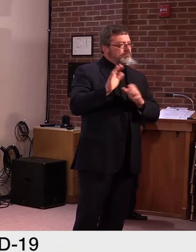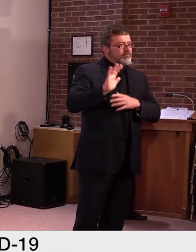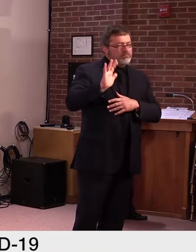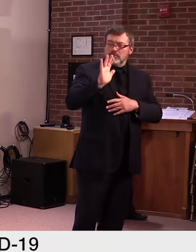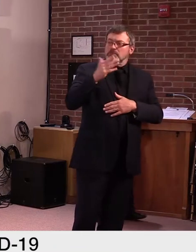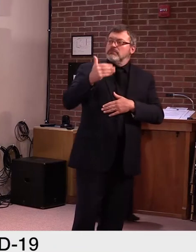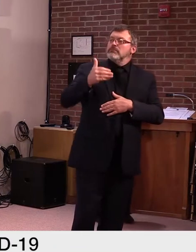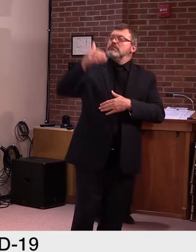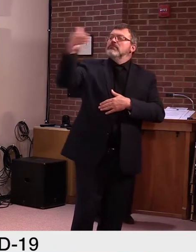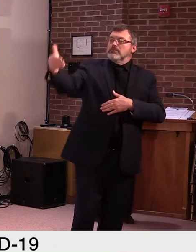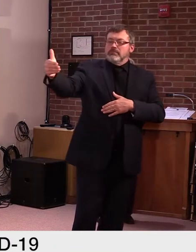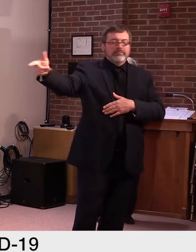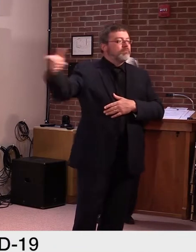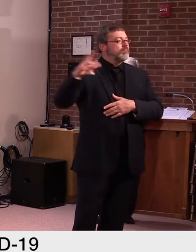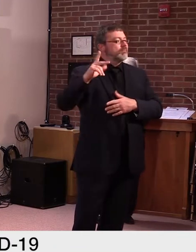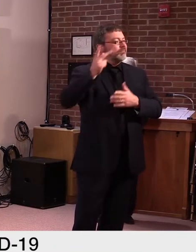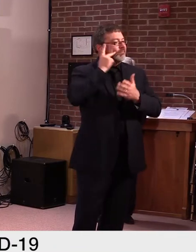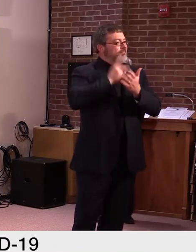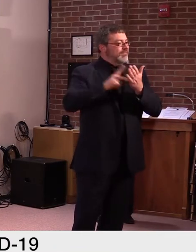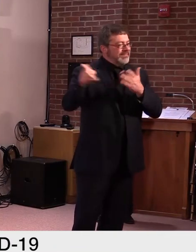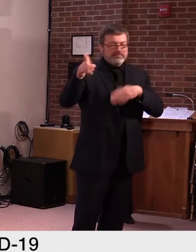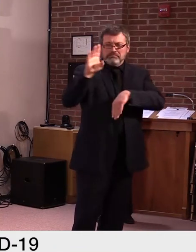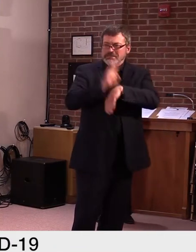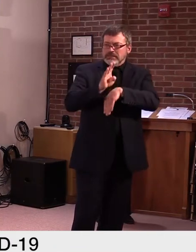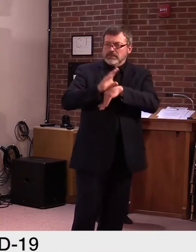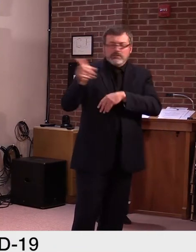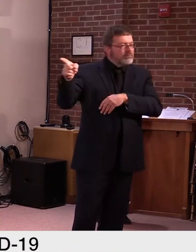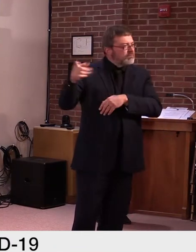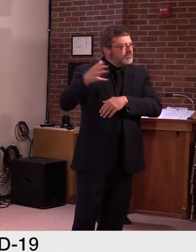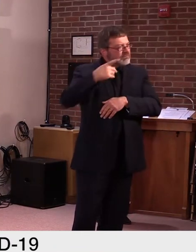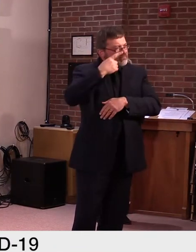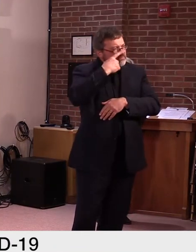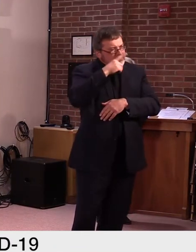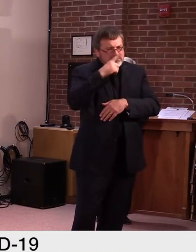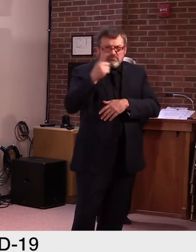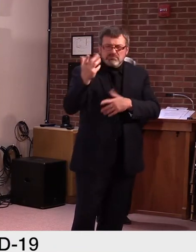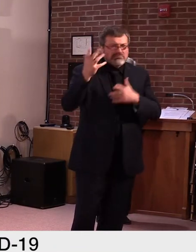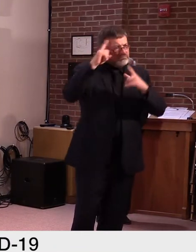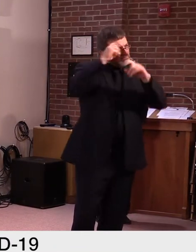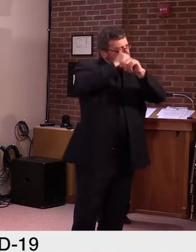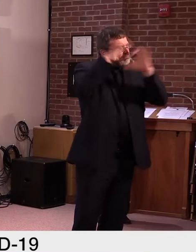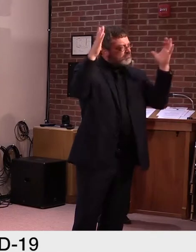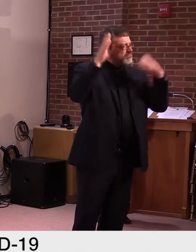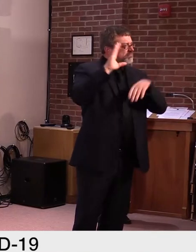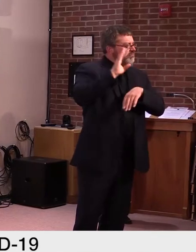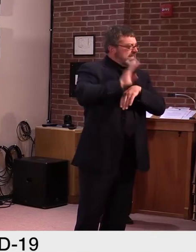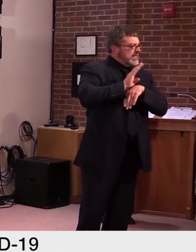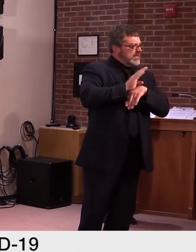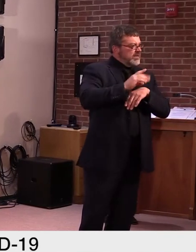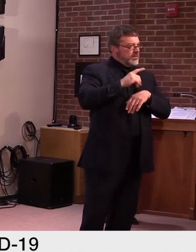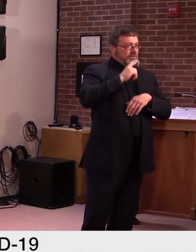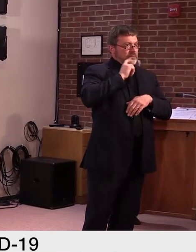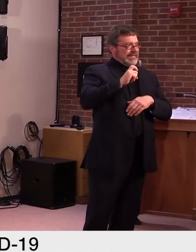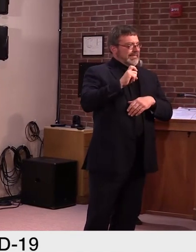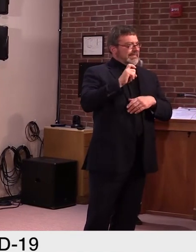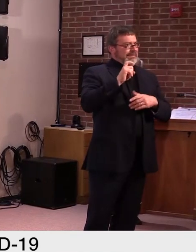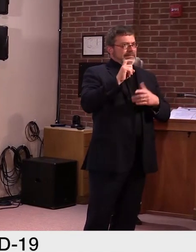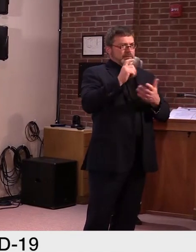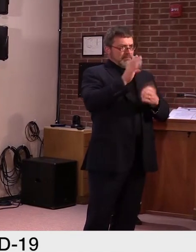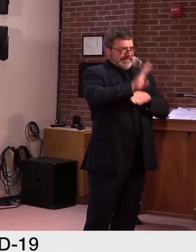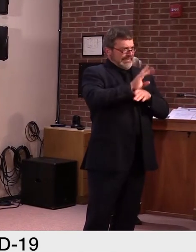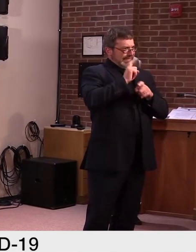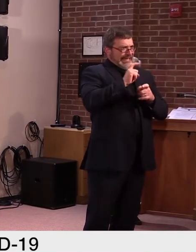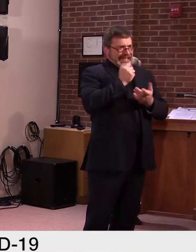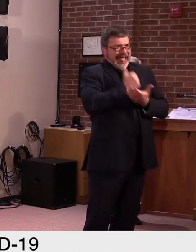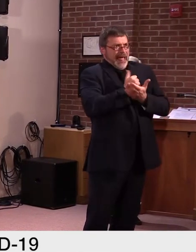answering these questions, and, and, uh, if there's not more financial help on the way, what, what this sets to accomplish? Yeah,